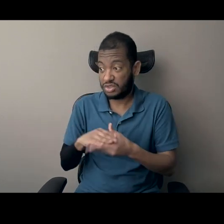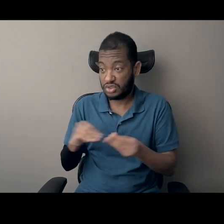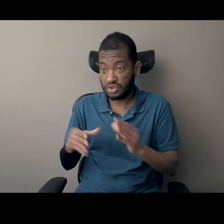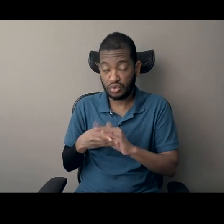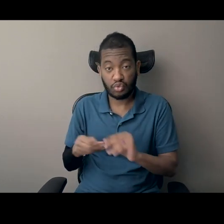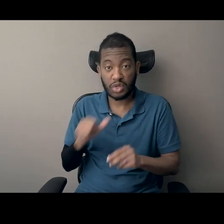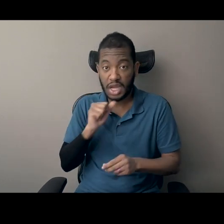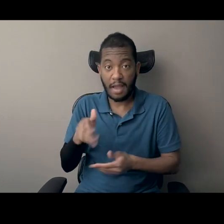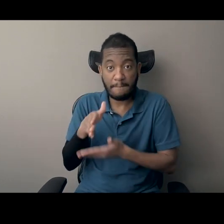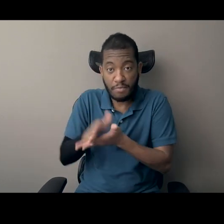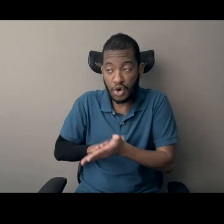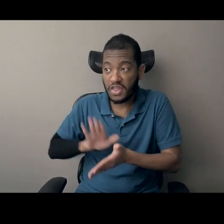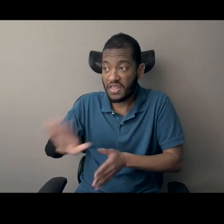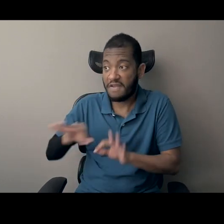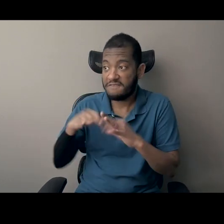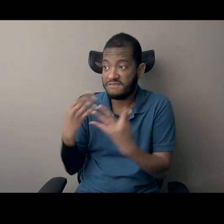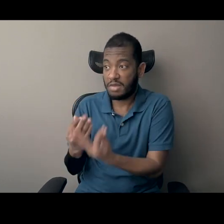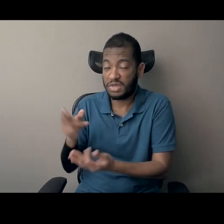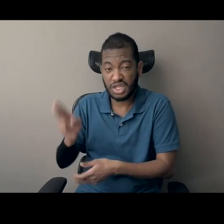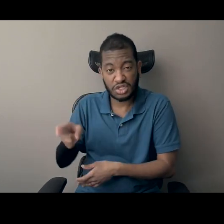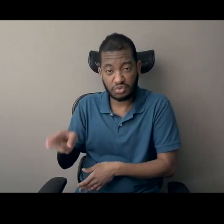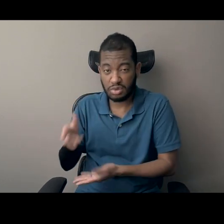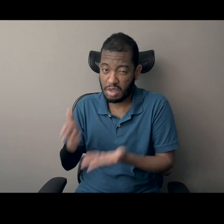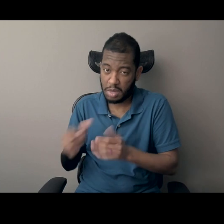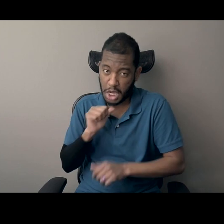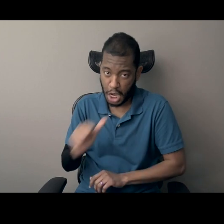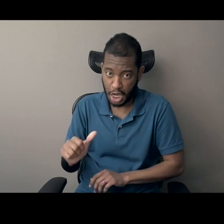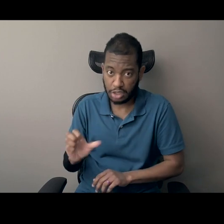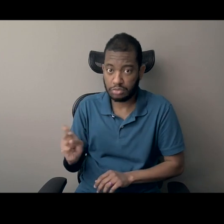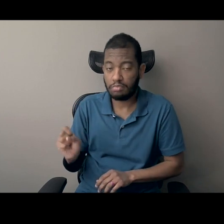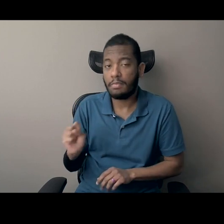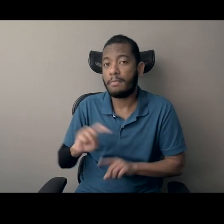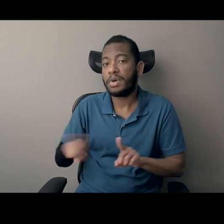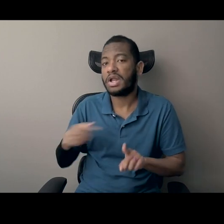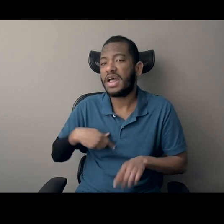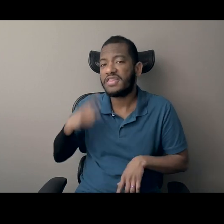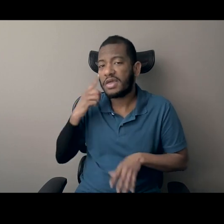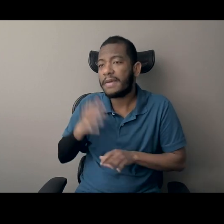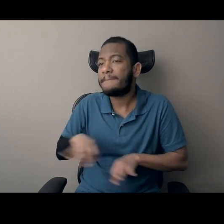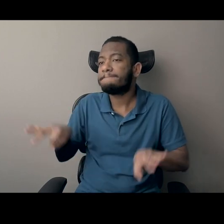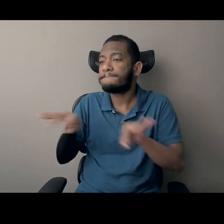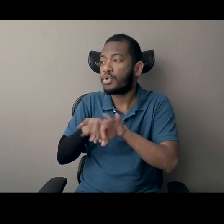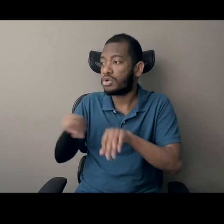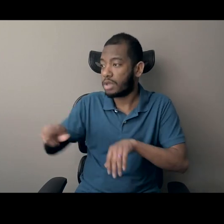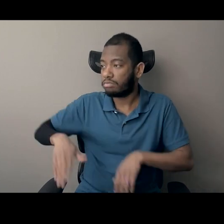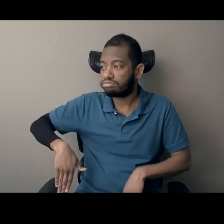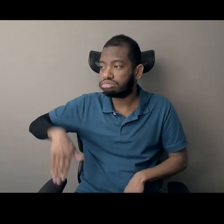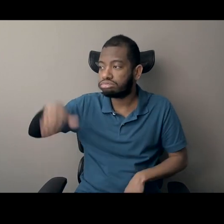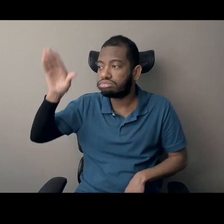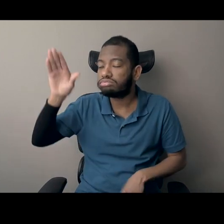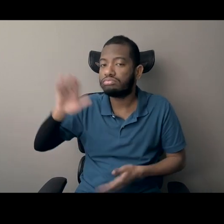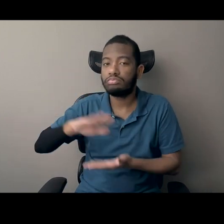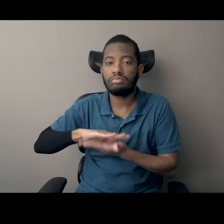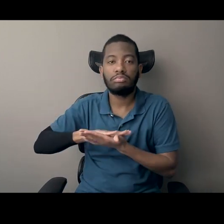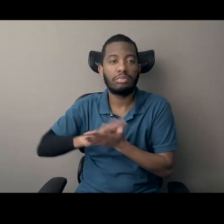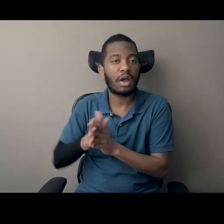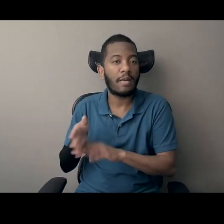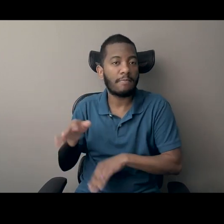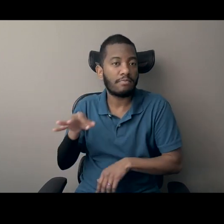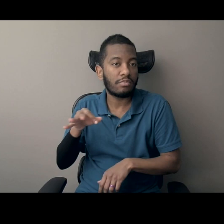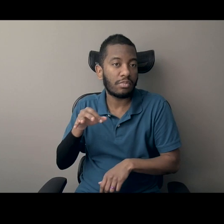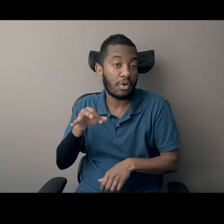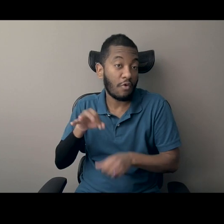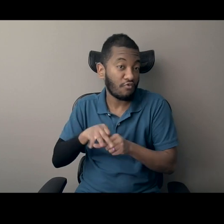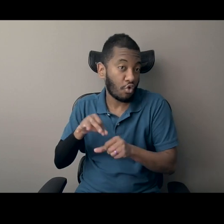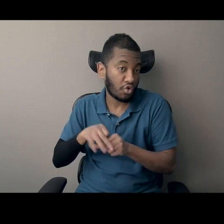I think it's really important as, you know, as they are, you know, become adults, voting age adults and, and everything else